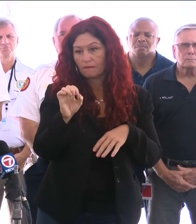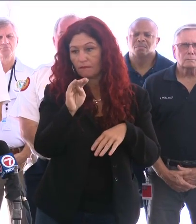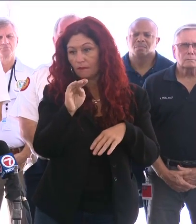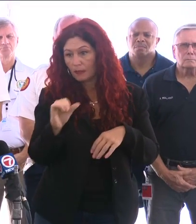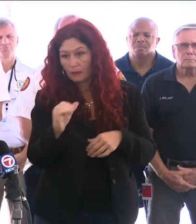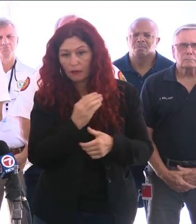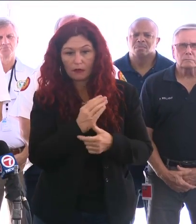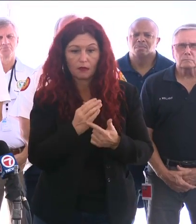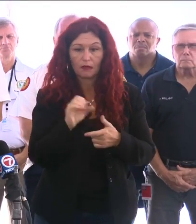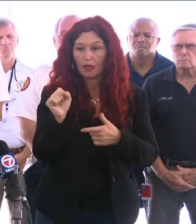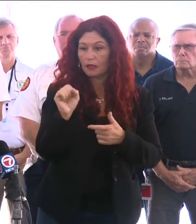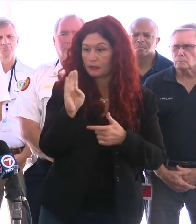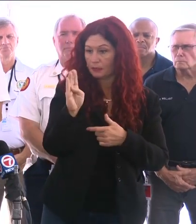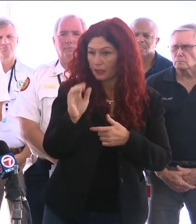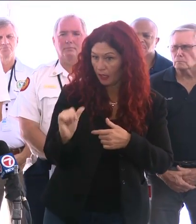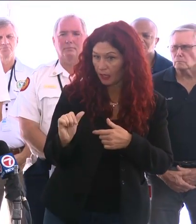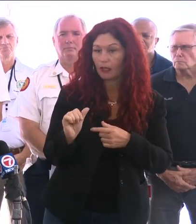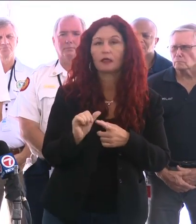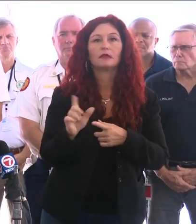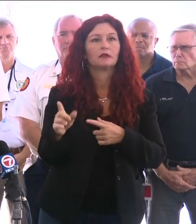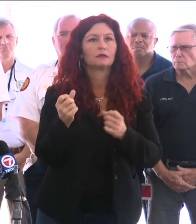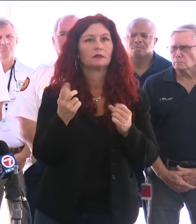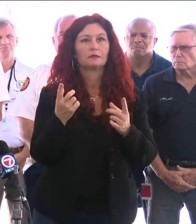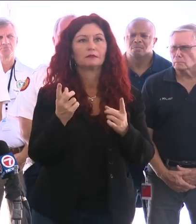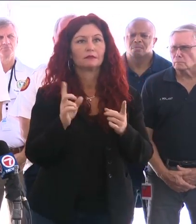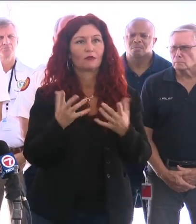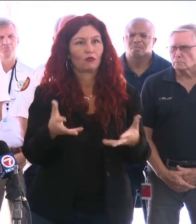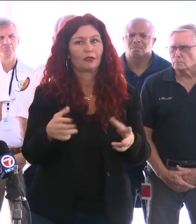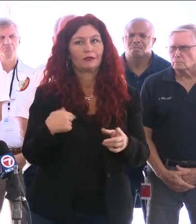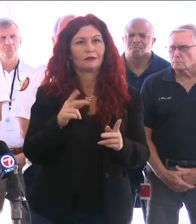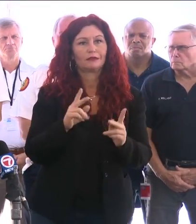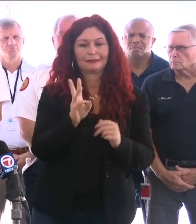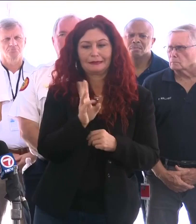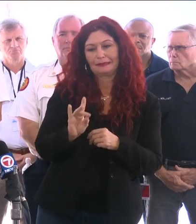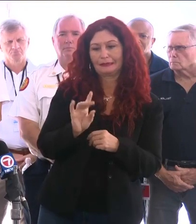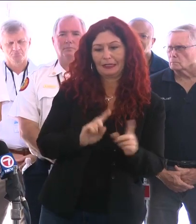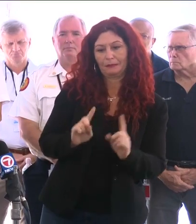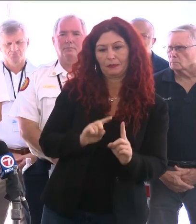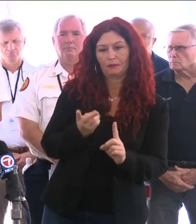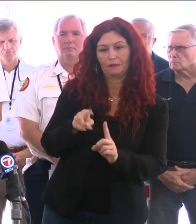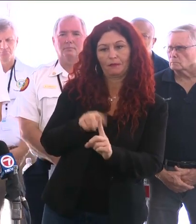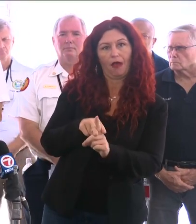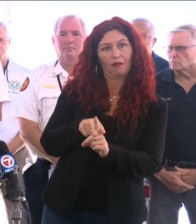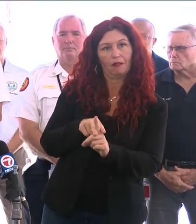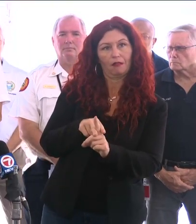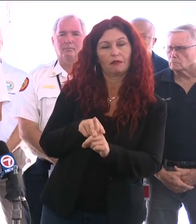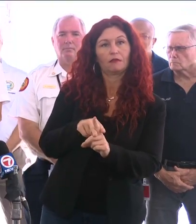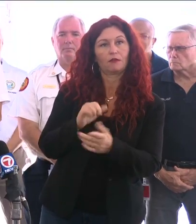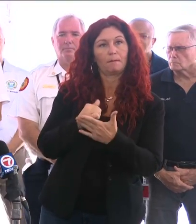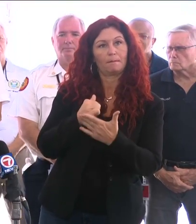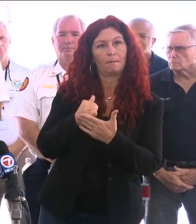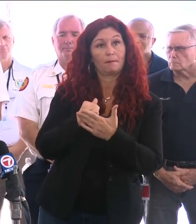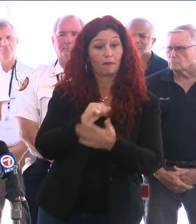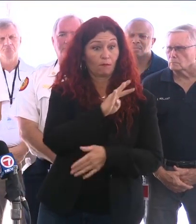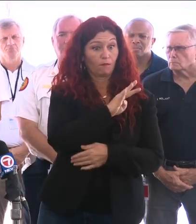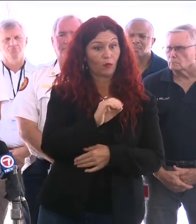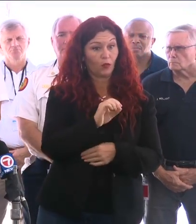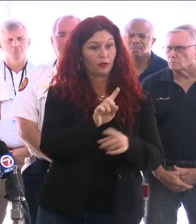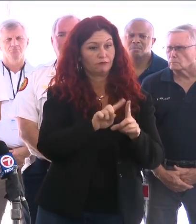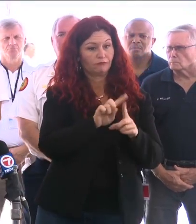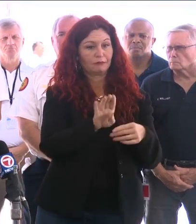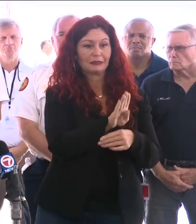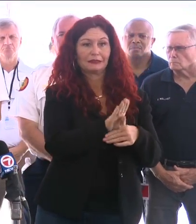outreach, there have already been 68 applications received, including 40 from the business community. The National